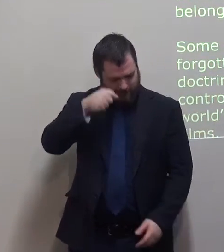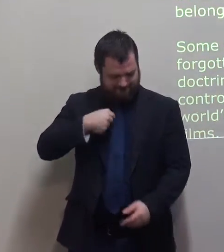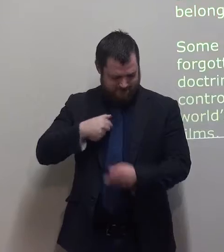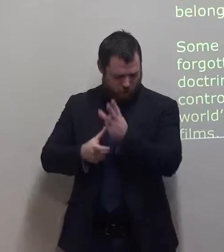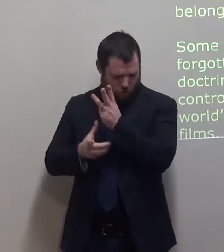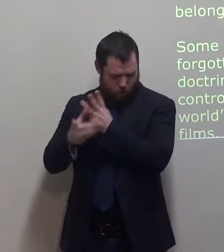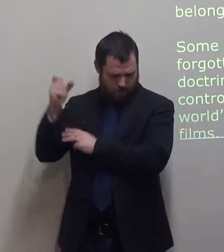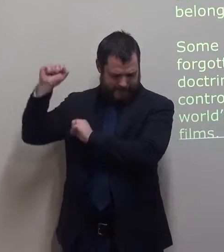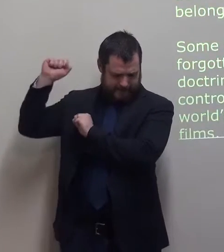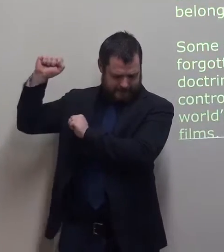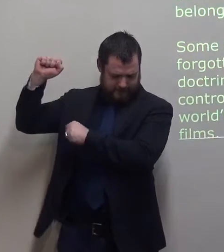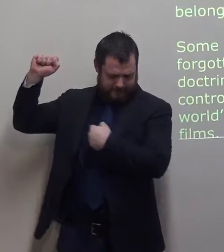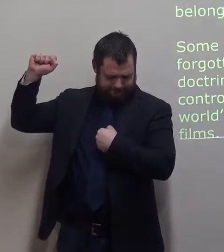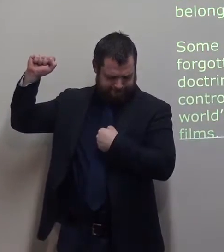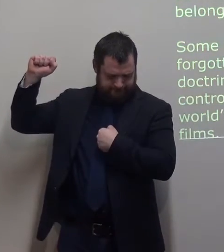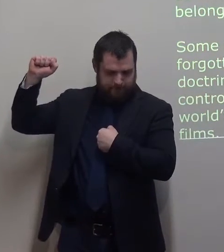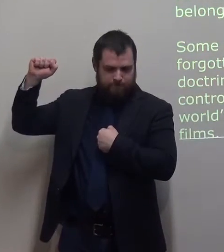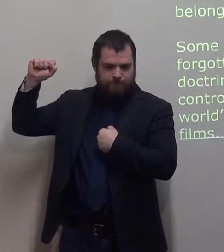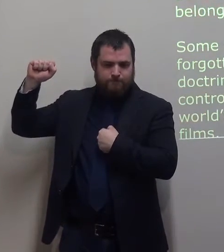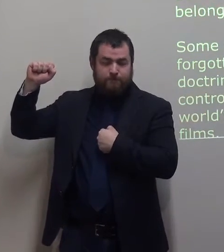Some Christian people today have the best of this.